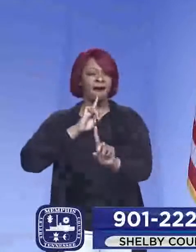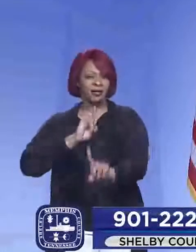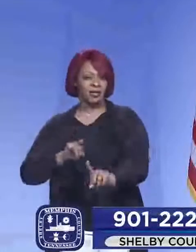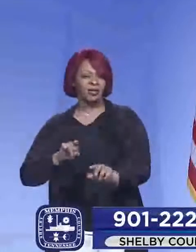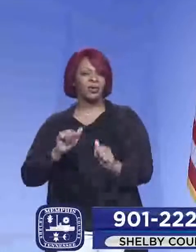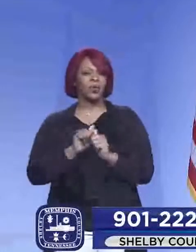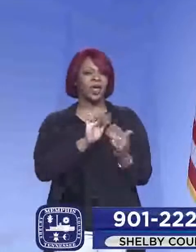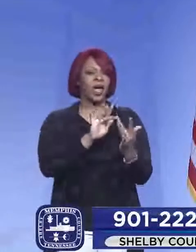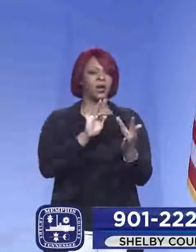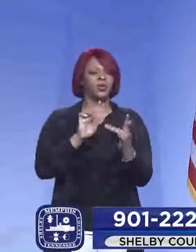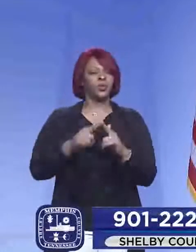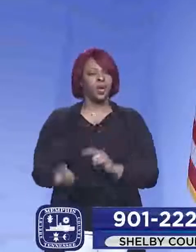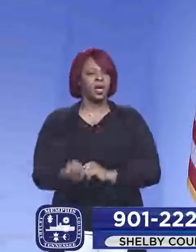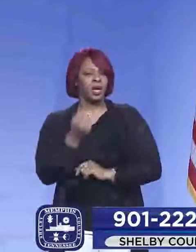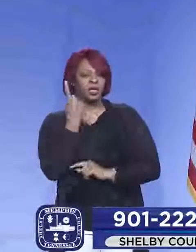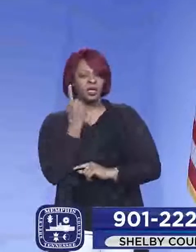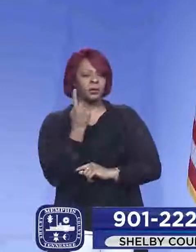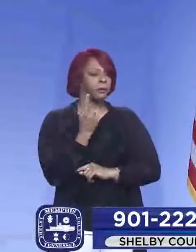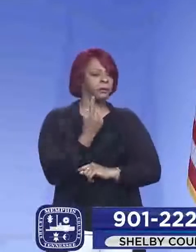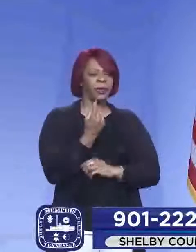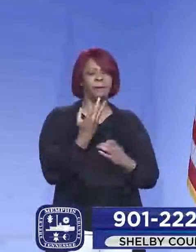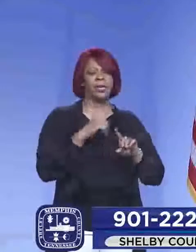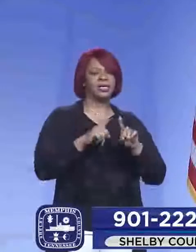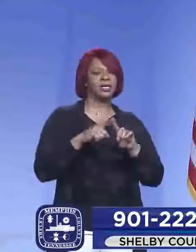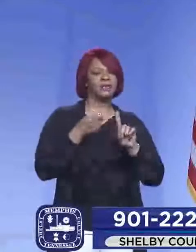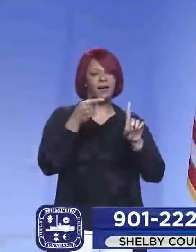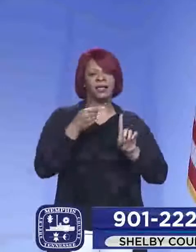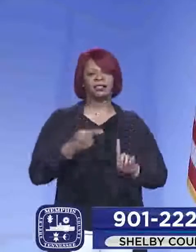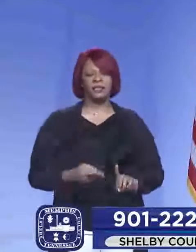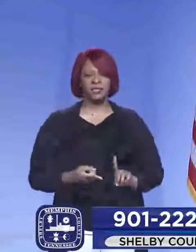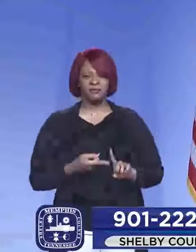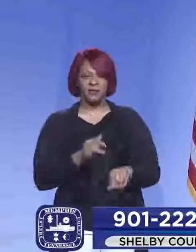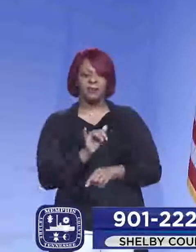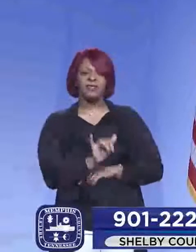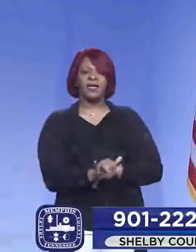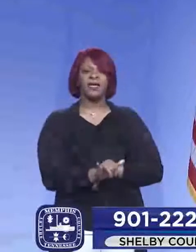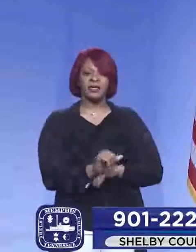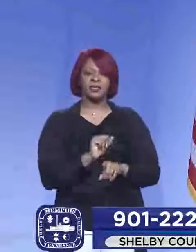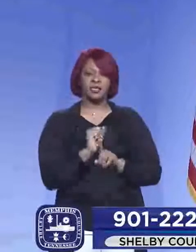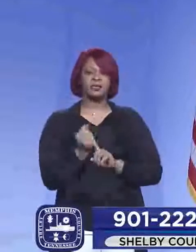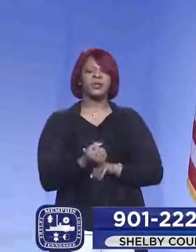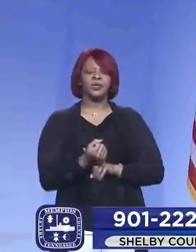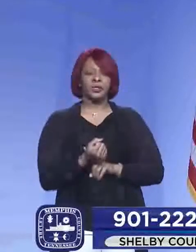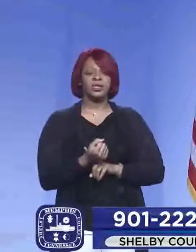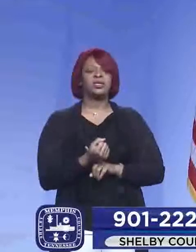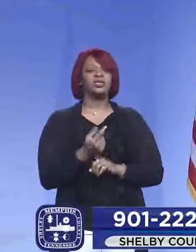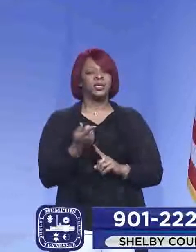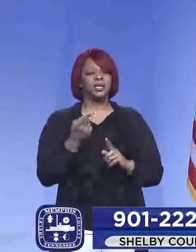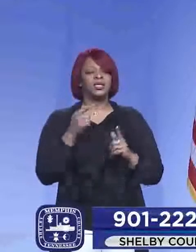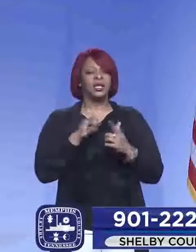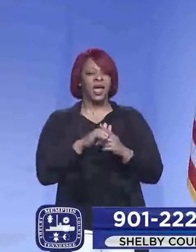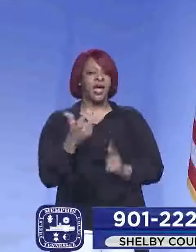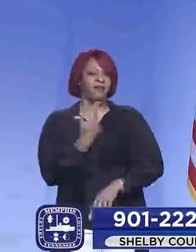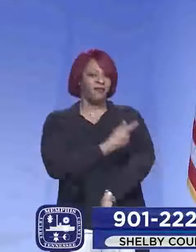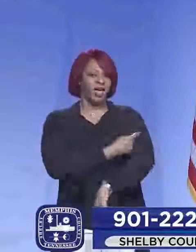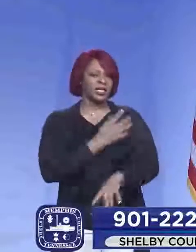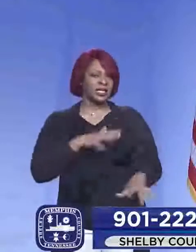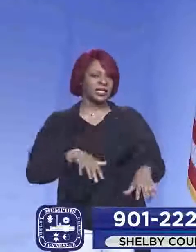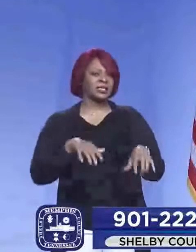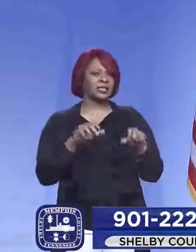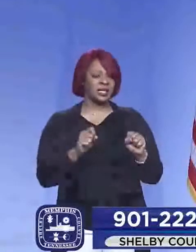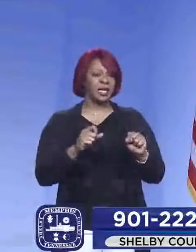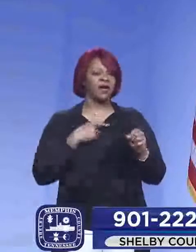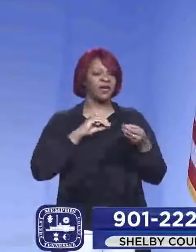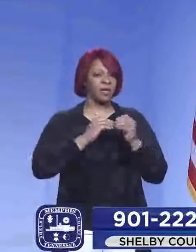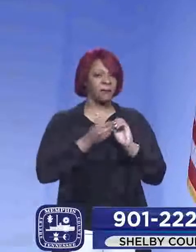outreach to understand. Many different aspects of that part of his vaccine uptake. Uh, do you have a